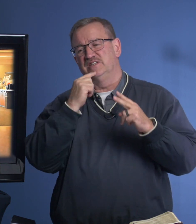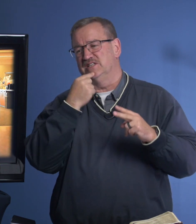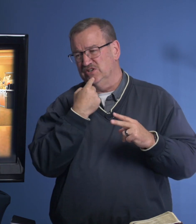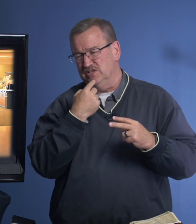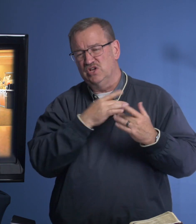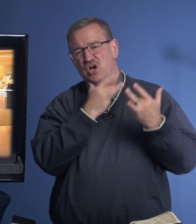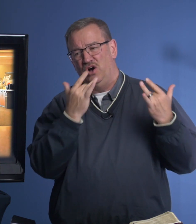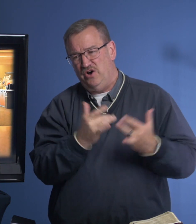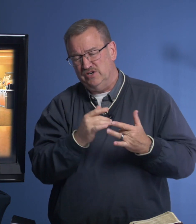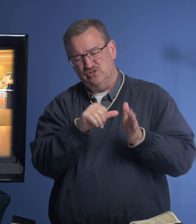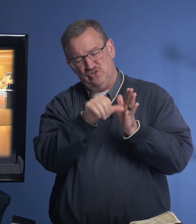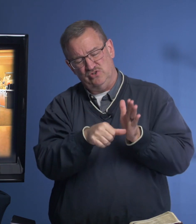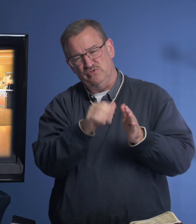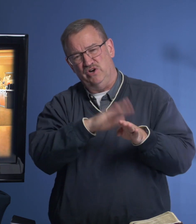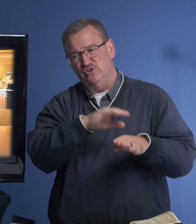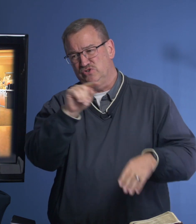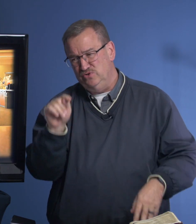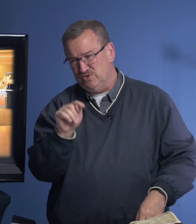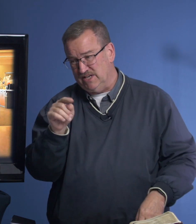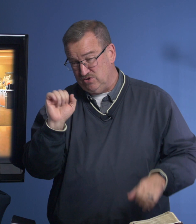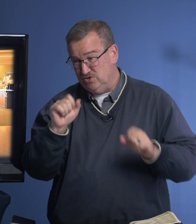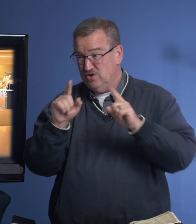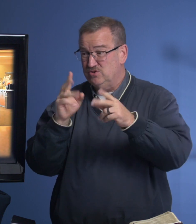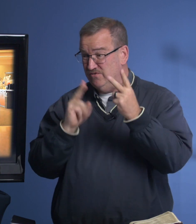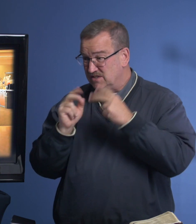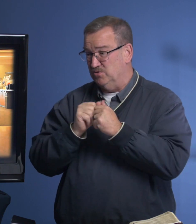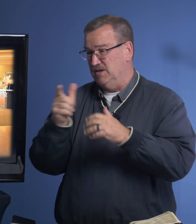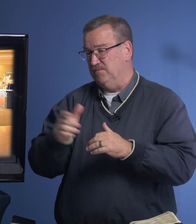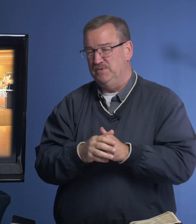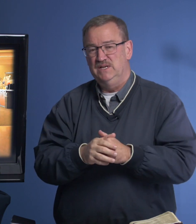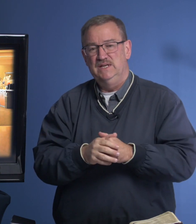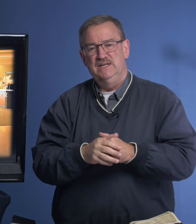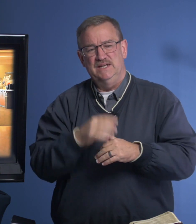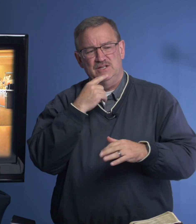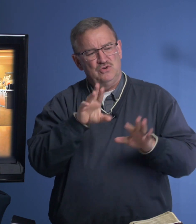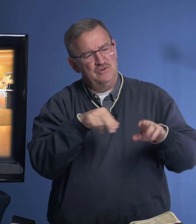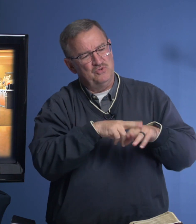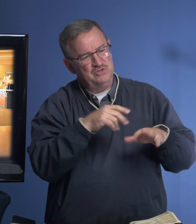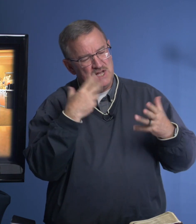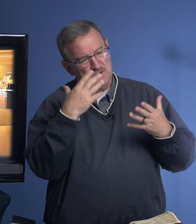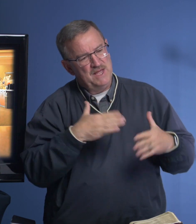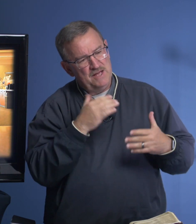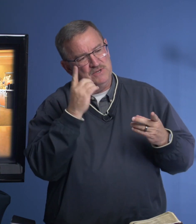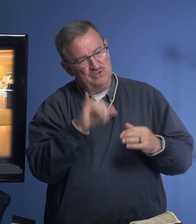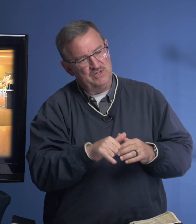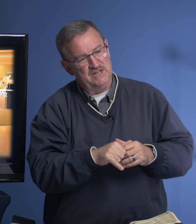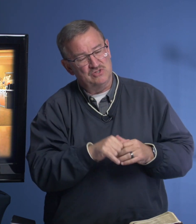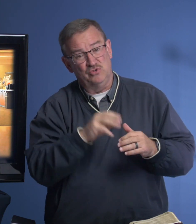serious heart surgery on Tuesday. Could you go to visit with him? And I told her, of course, I'll be happy to do that. And so